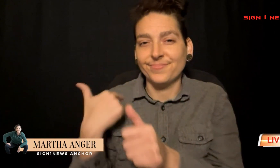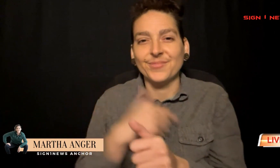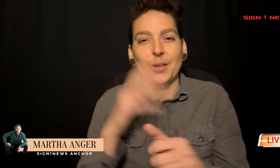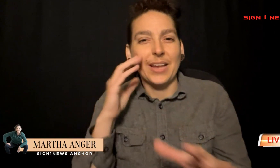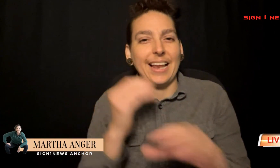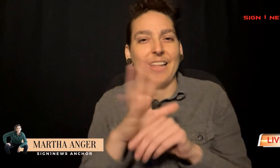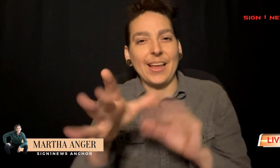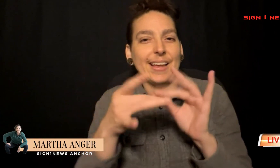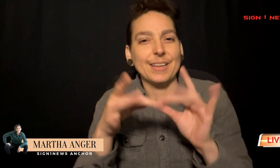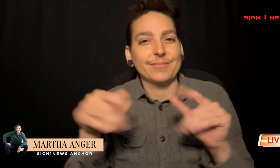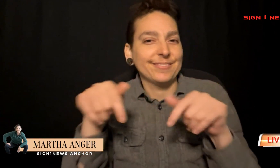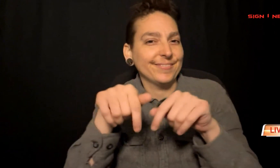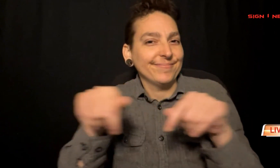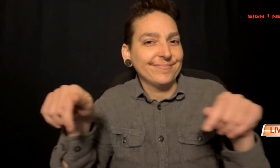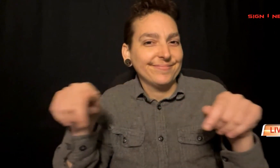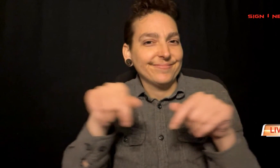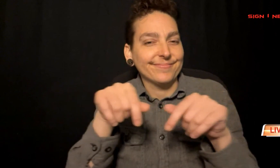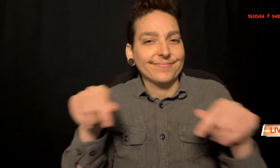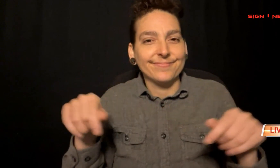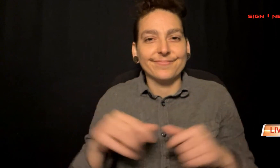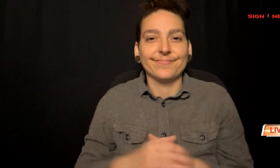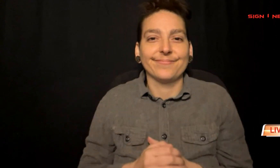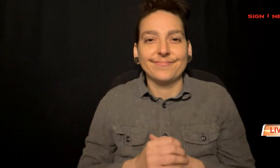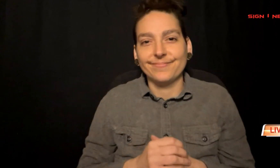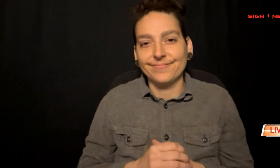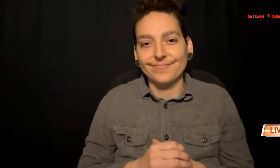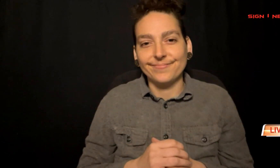interesting comment during this update, we may add it at the bottom of the screen.